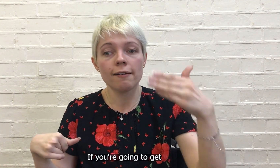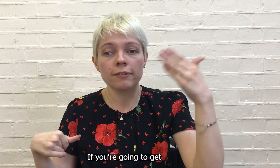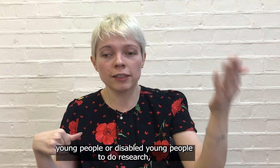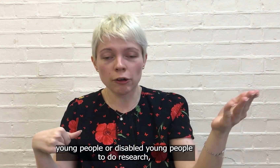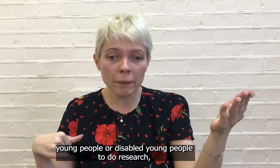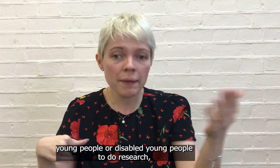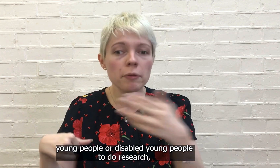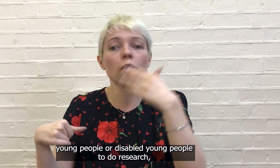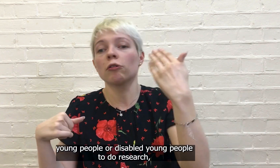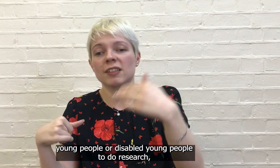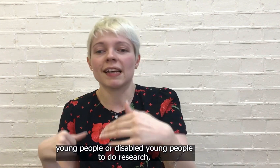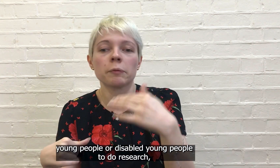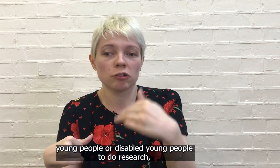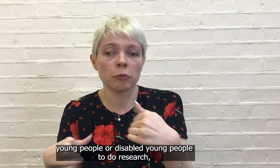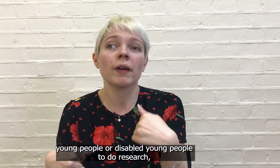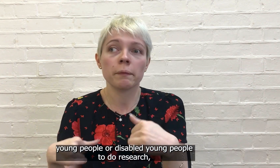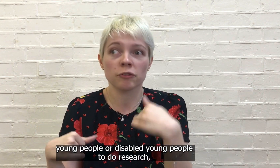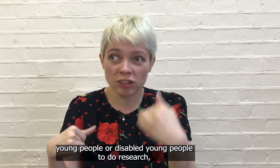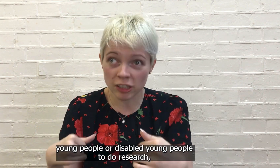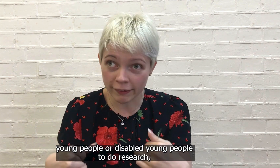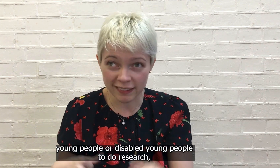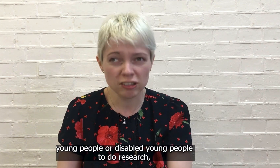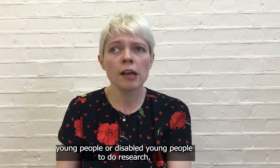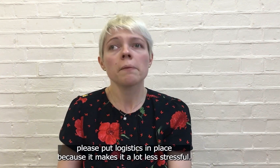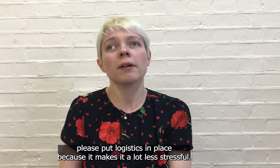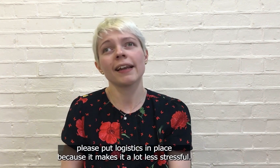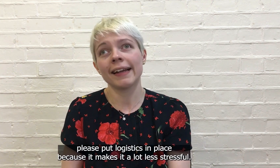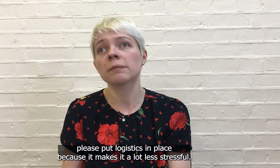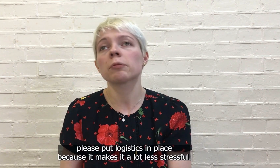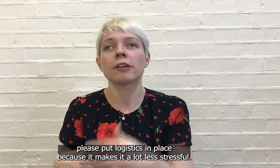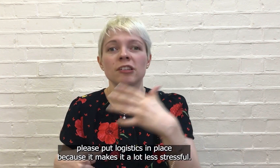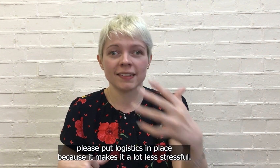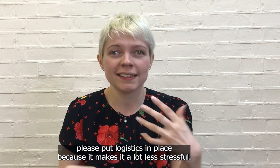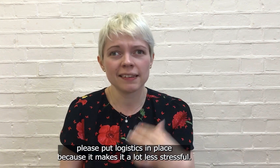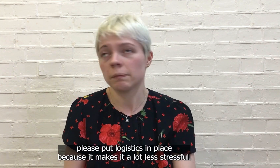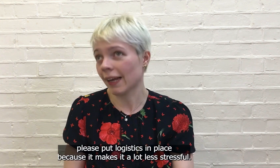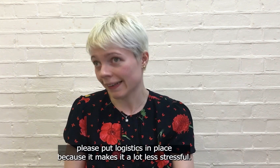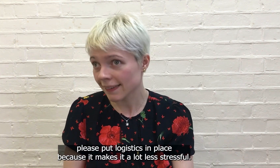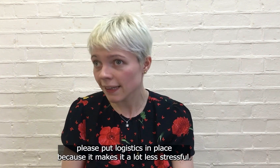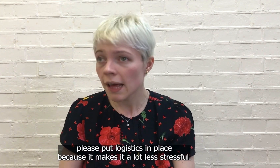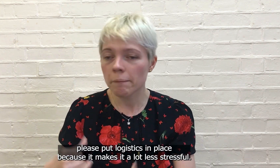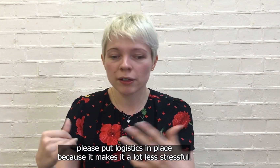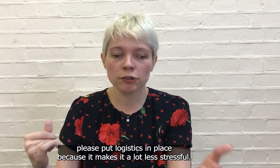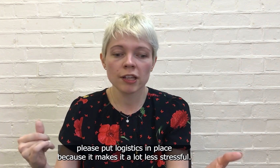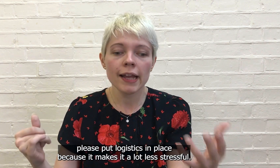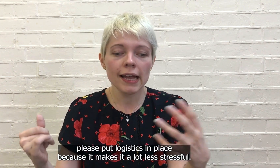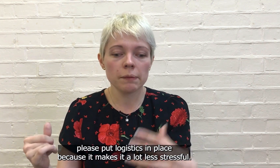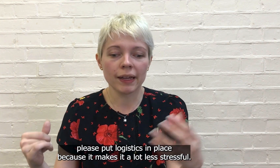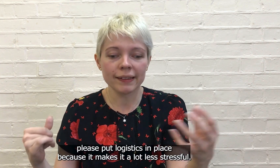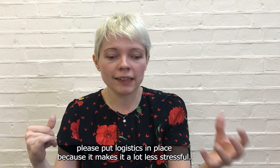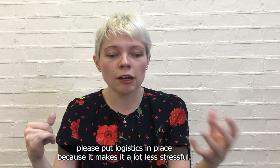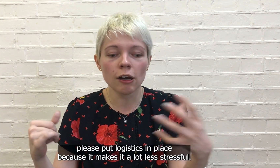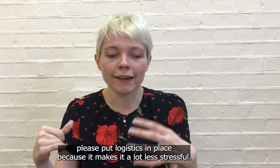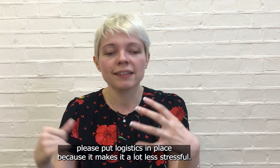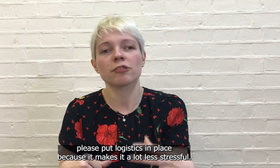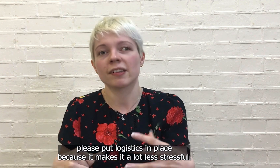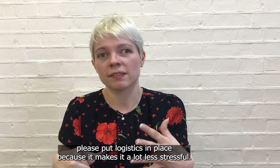young people or disabled young people to do research please put logistics in place because it makes it a lot less stressful